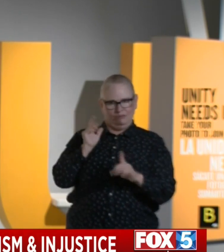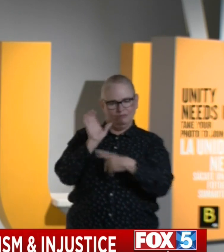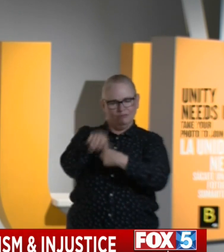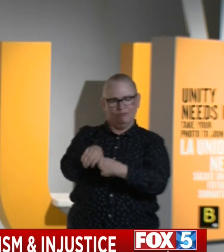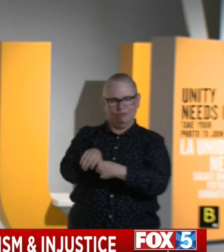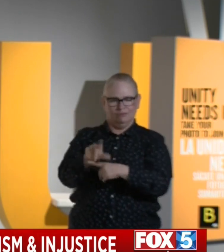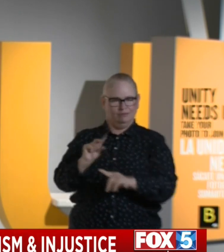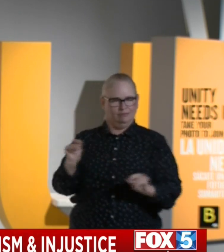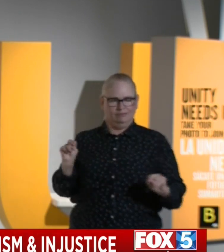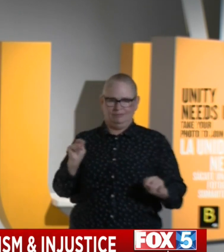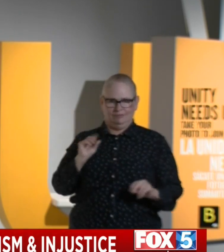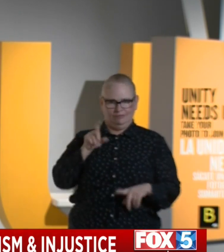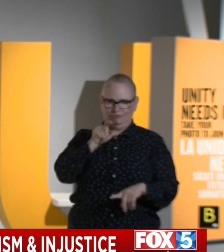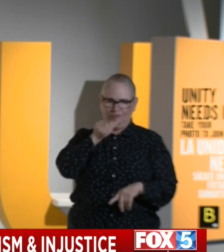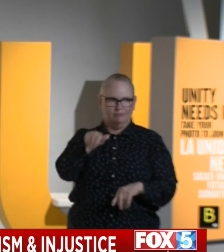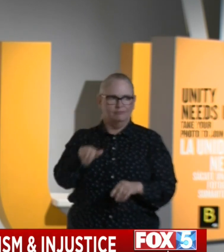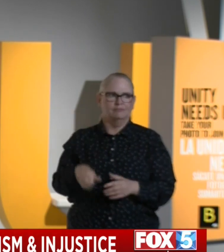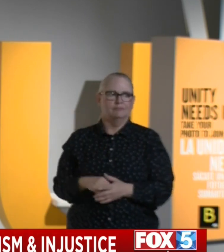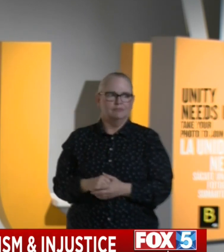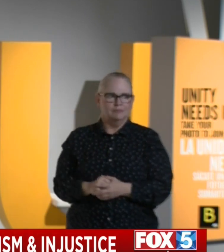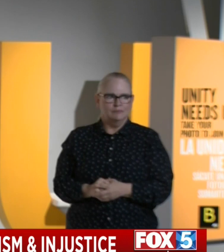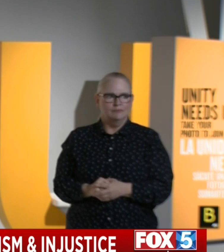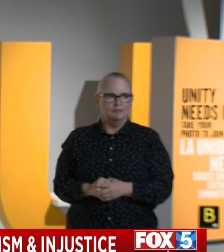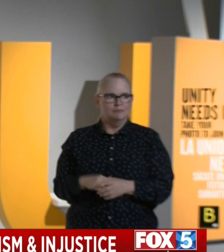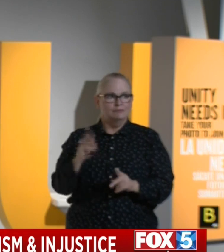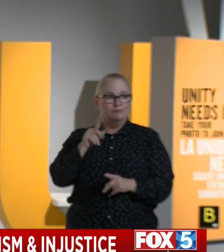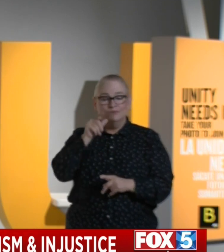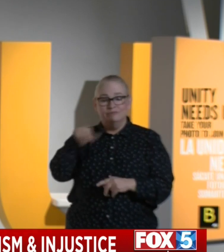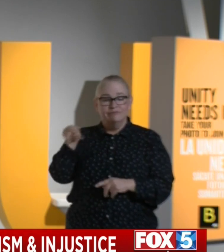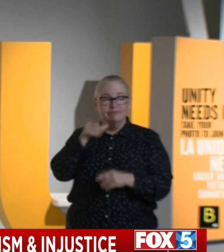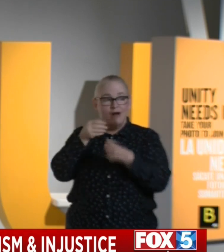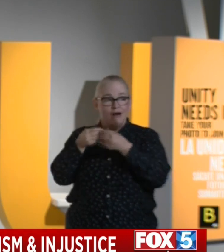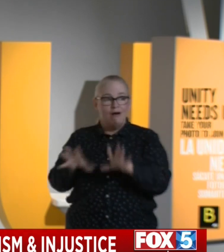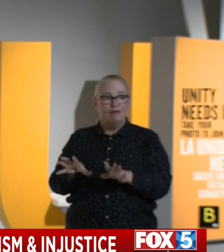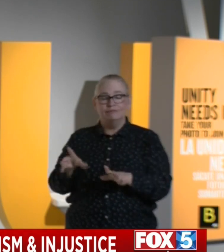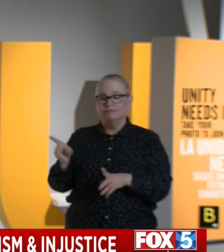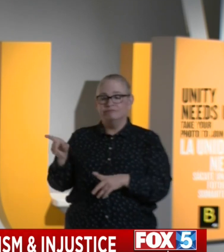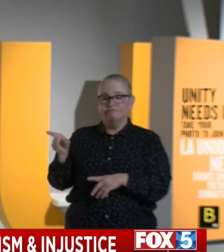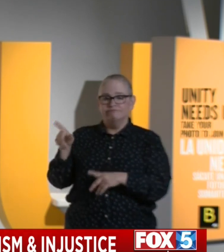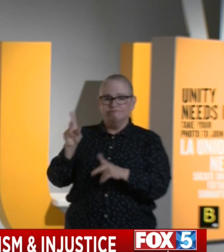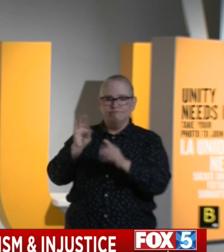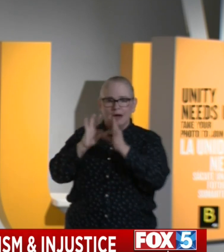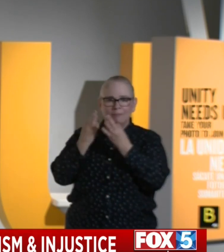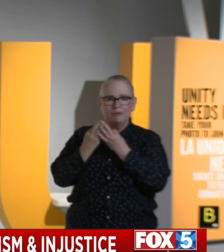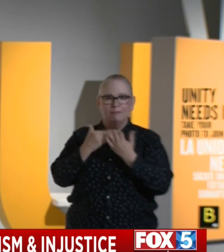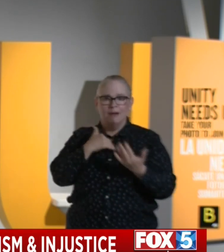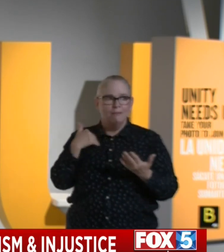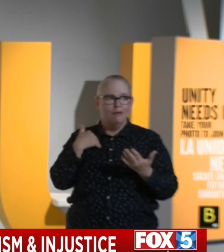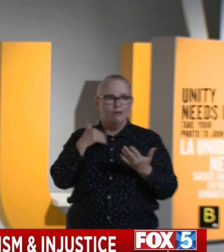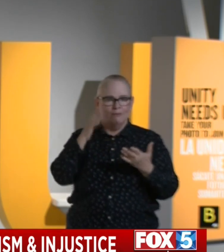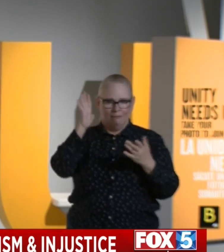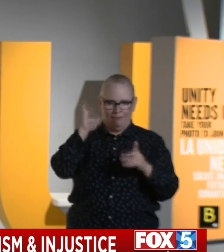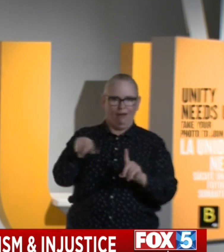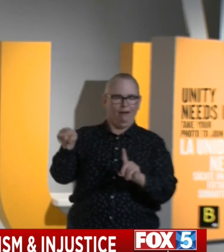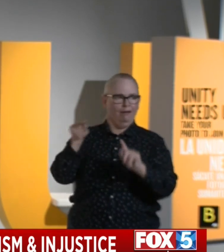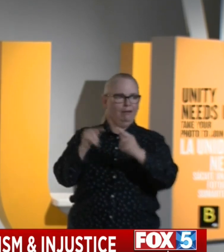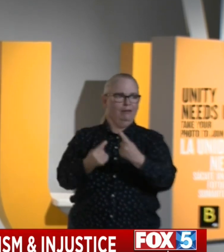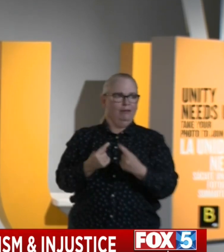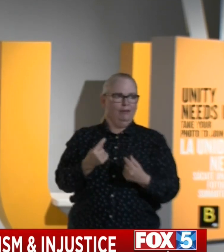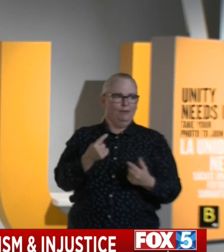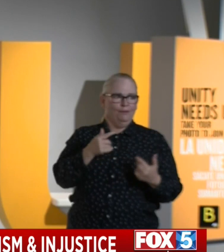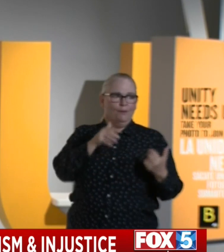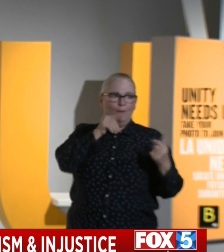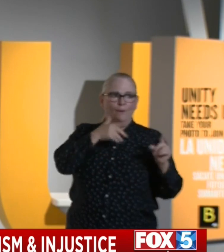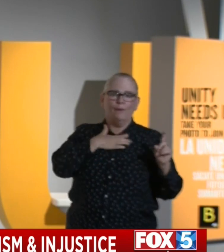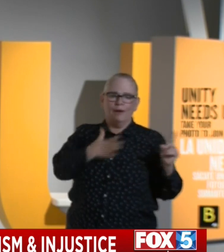Leaders who lost loved ones, leaders that were still cynical, but willing to participate at